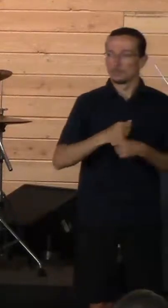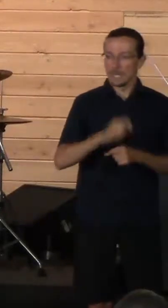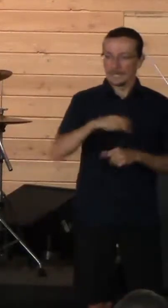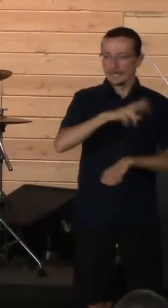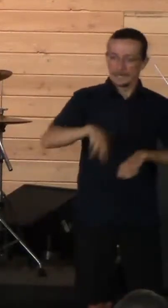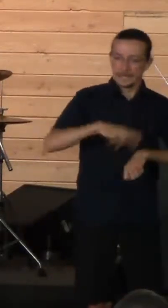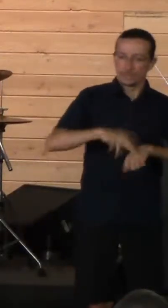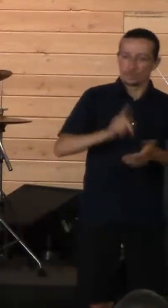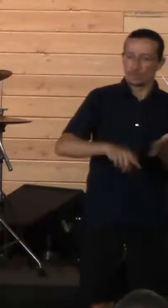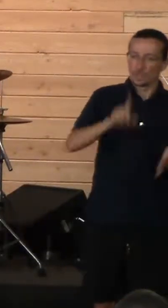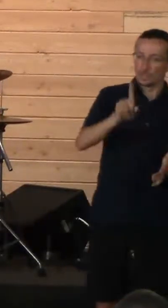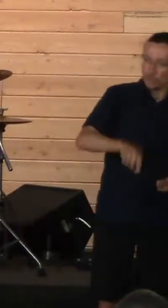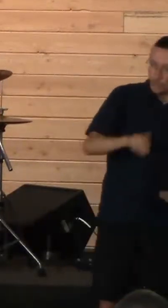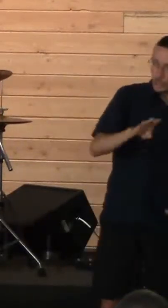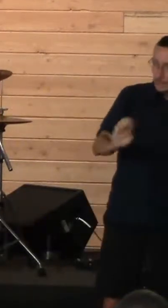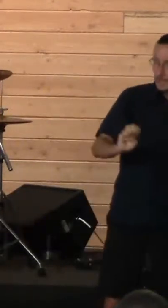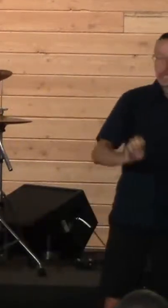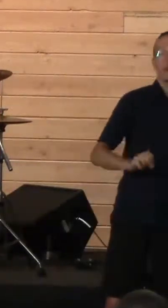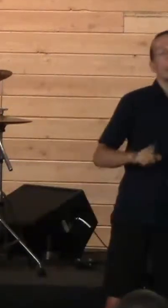think David loved Saul.